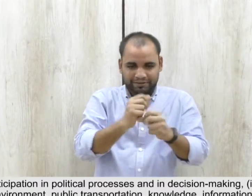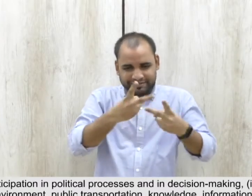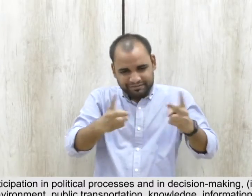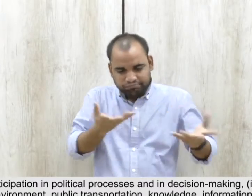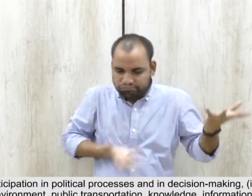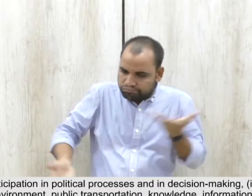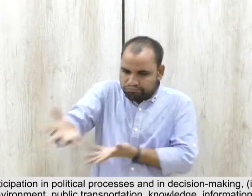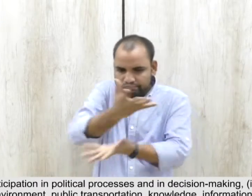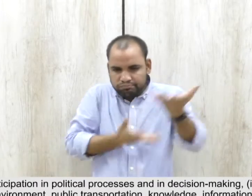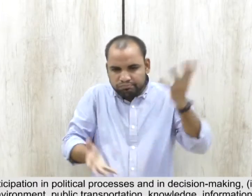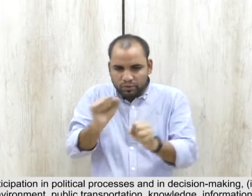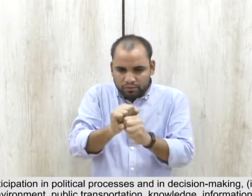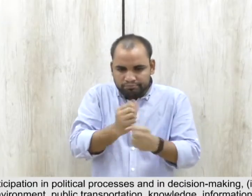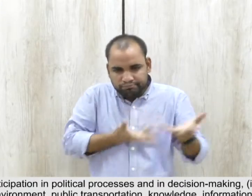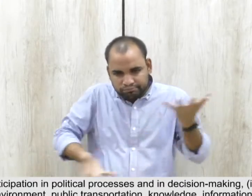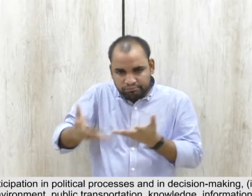political processes and in decision making